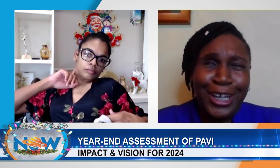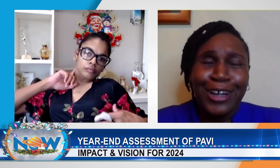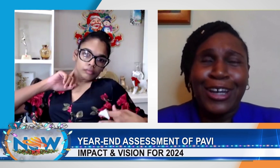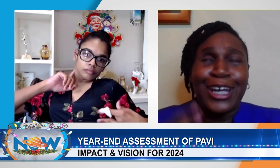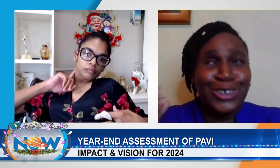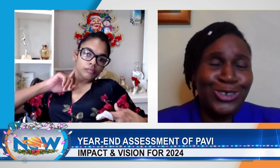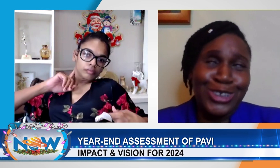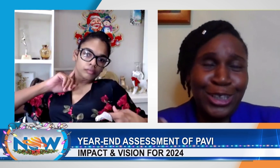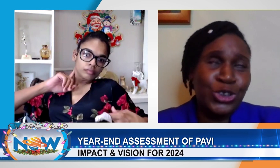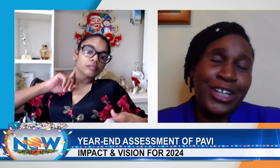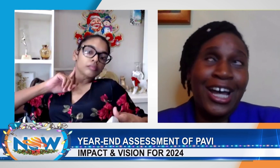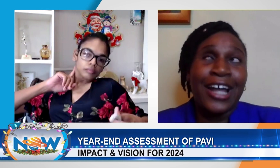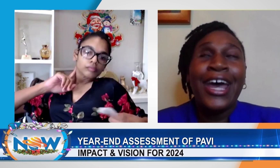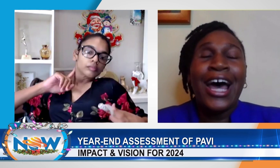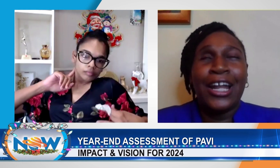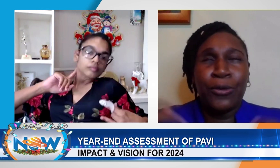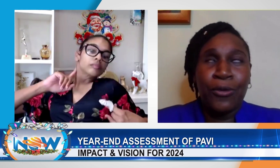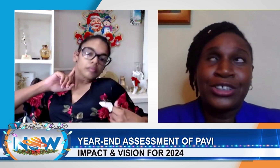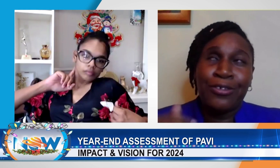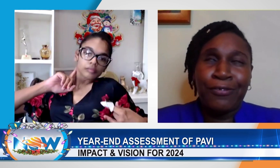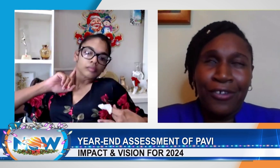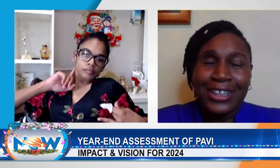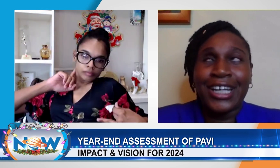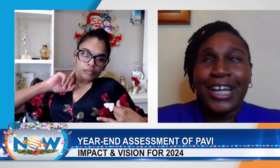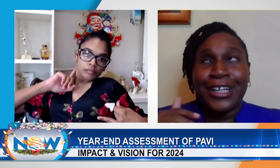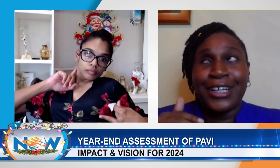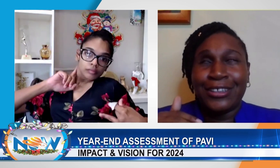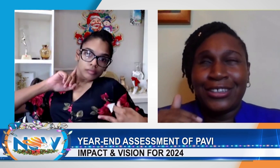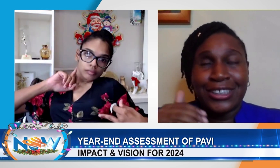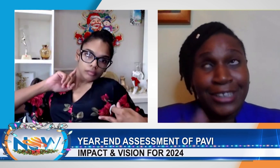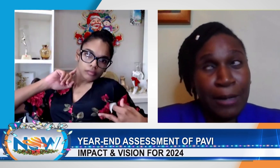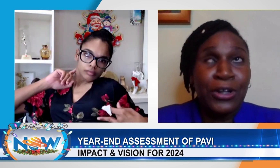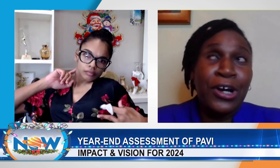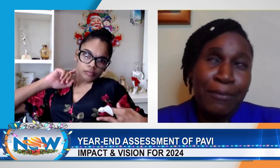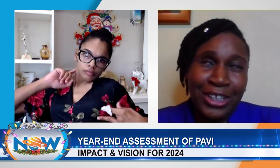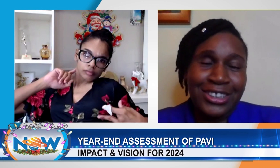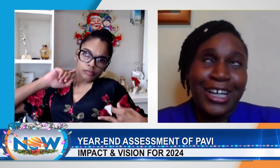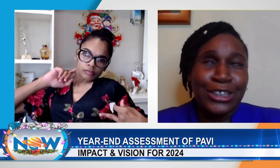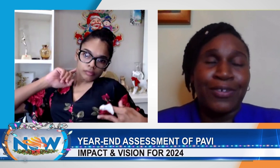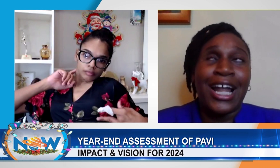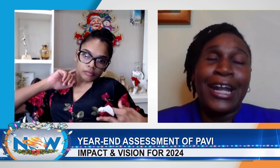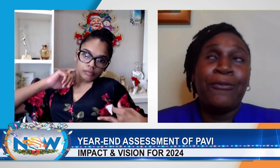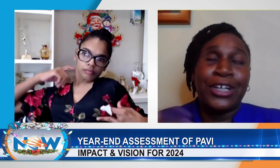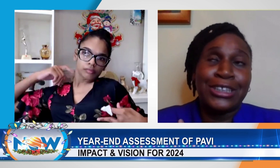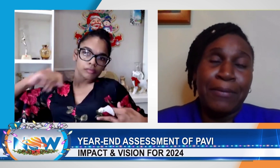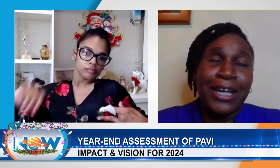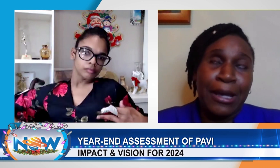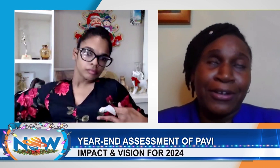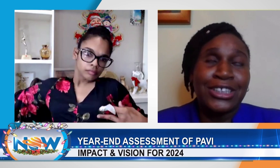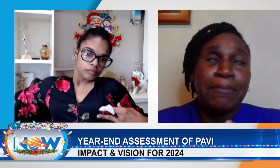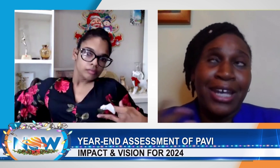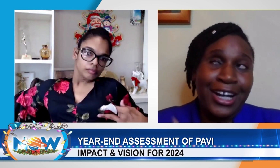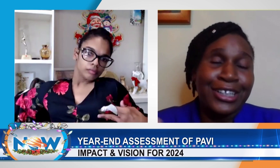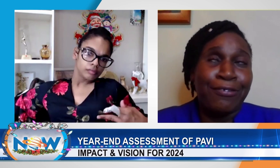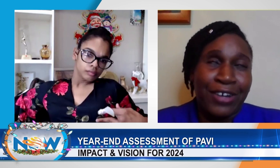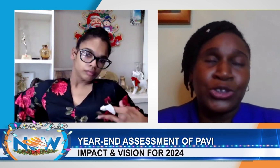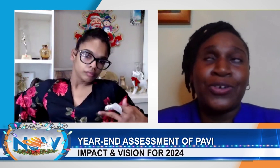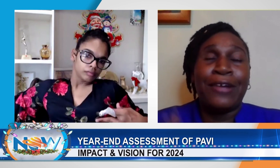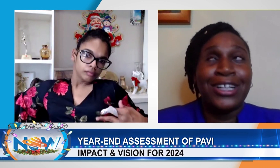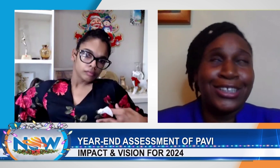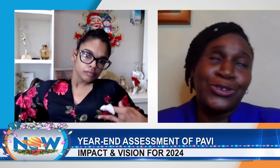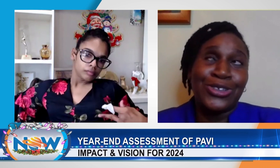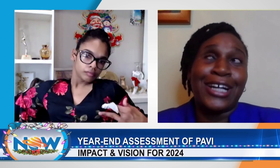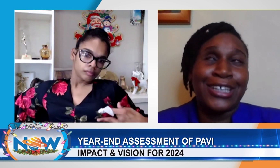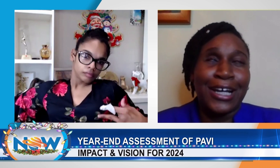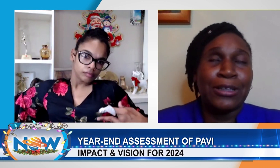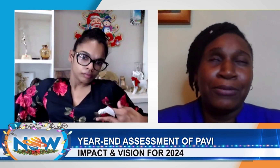literacy issues in Trinidad. And it also falls in the disabled community as well. And I wanted to be able to make a difference.